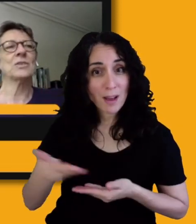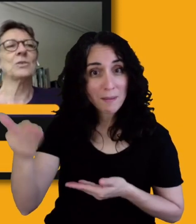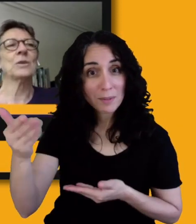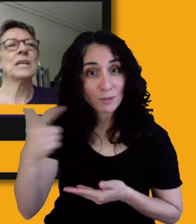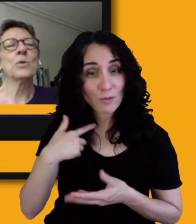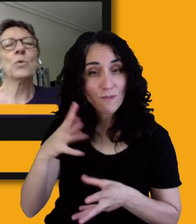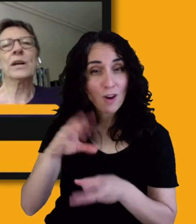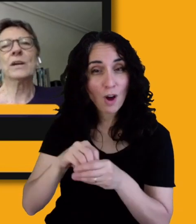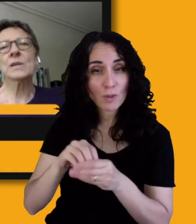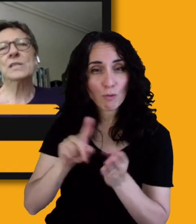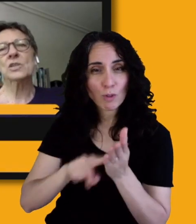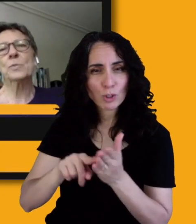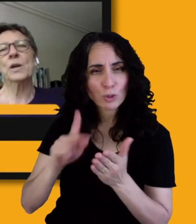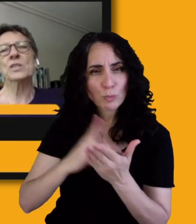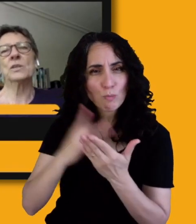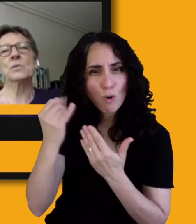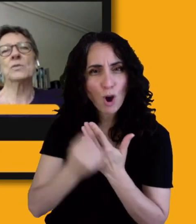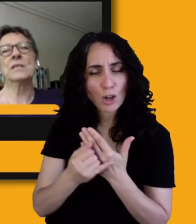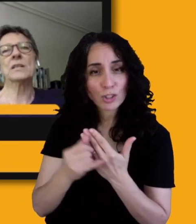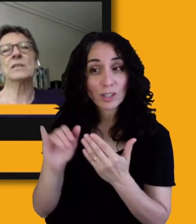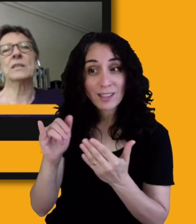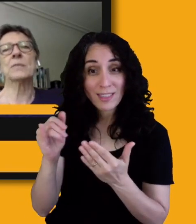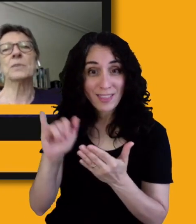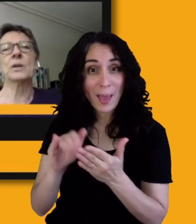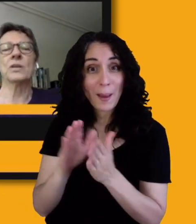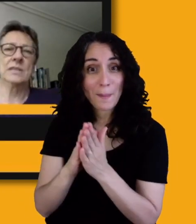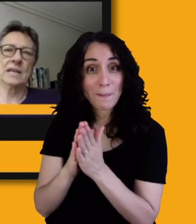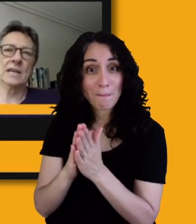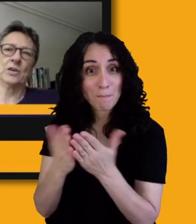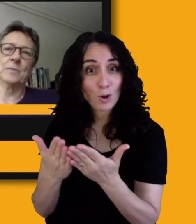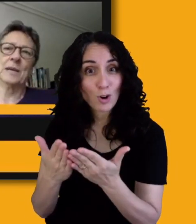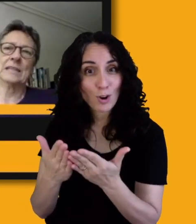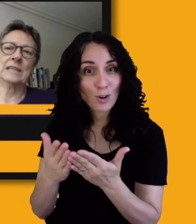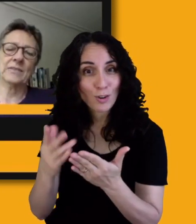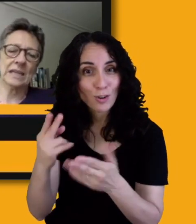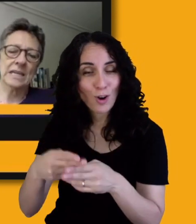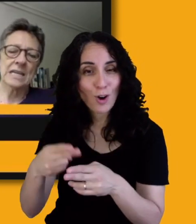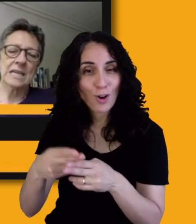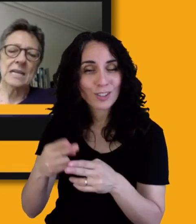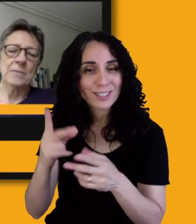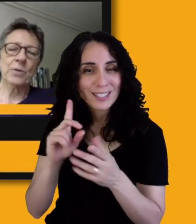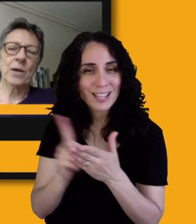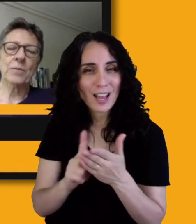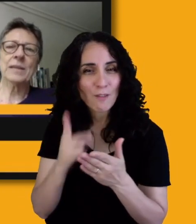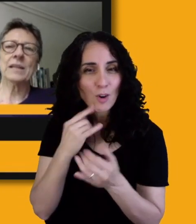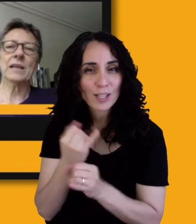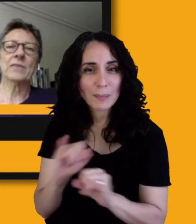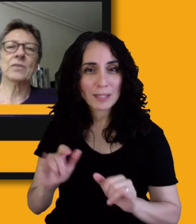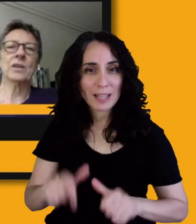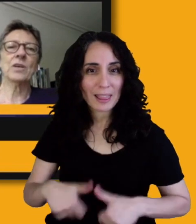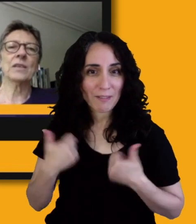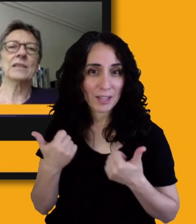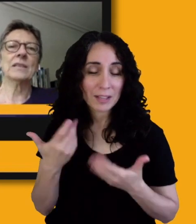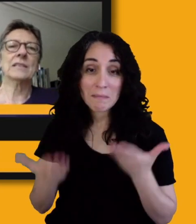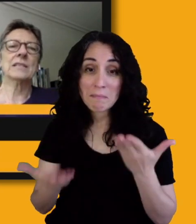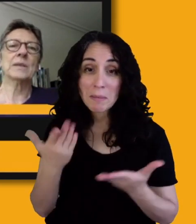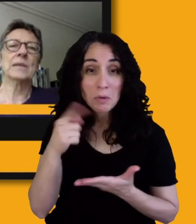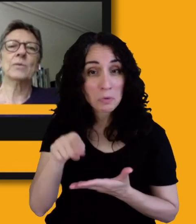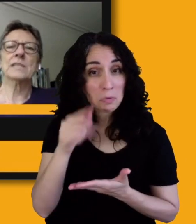work on a research project which resulted in a book called Design for Independent Living. Probably a lot of you know that the disability rights